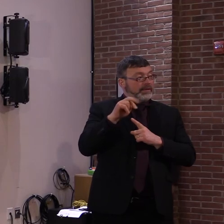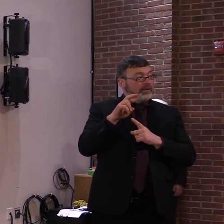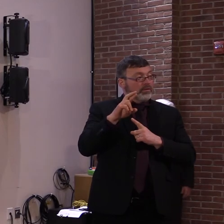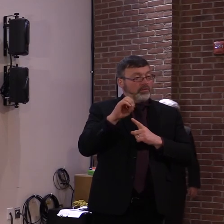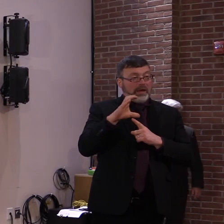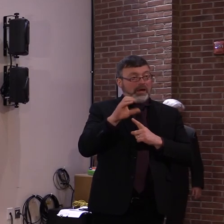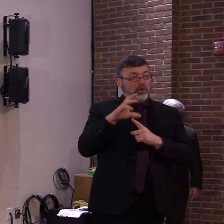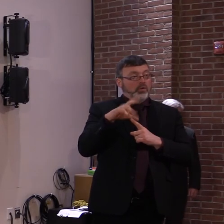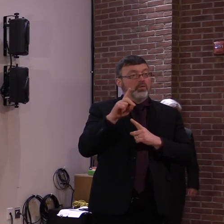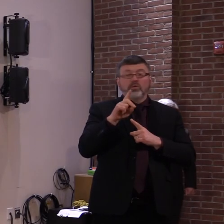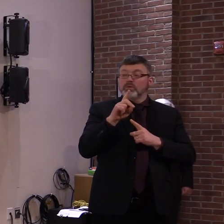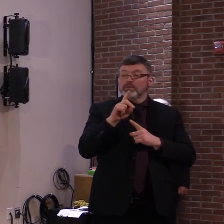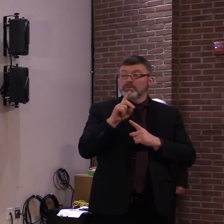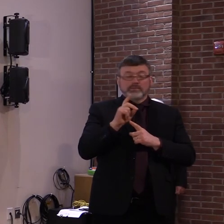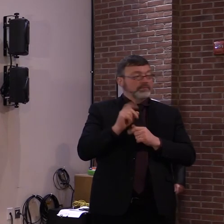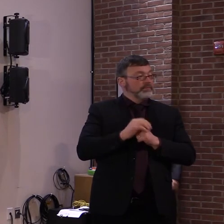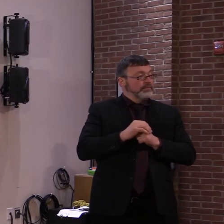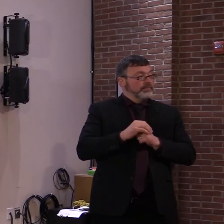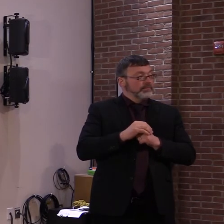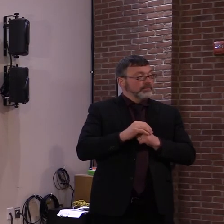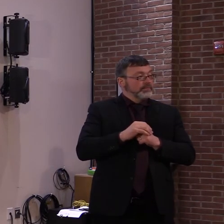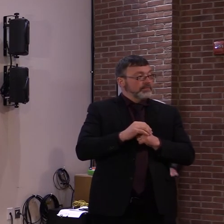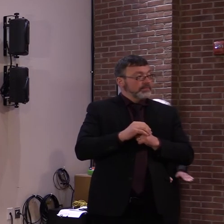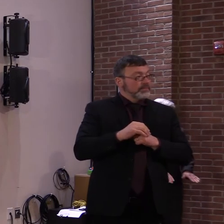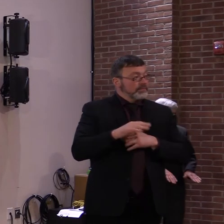Thank you for circling back. Can you hear me? We can.